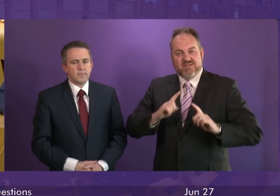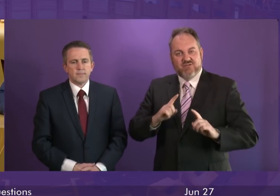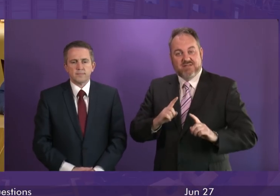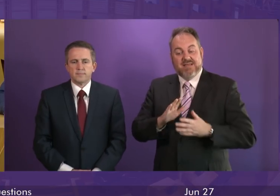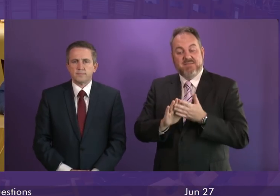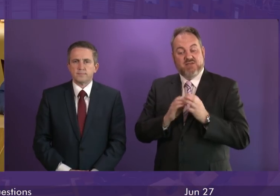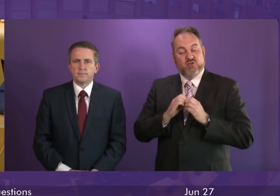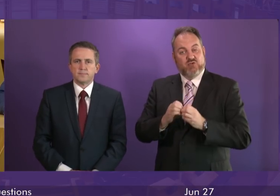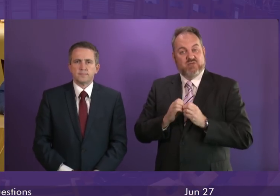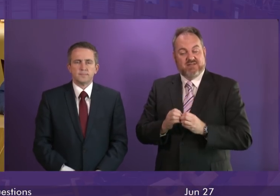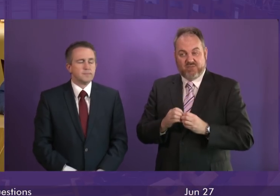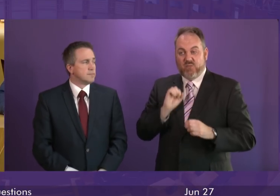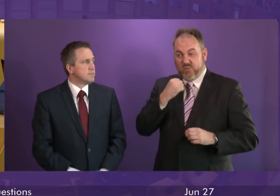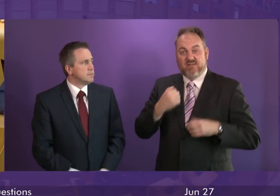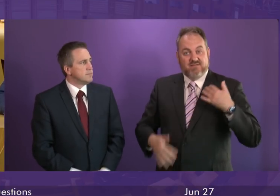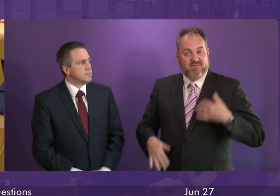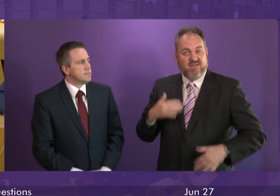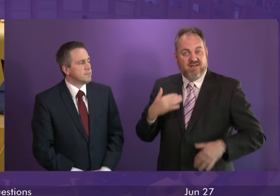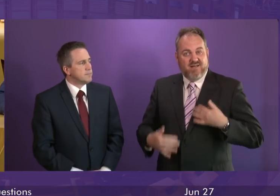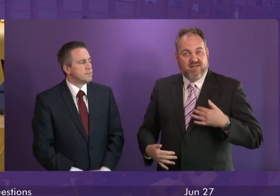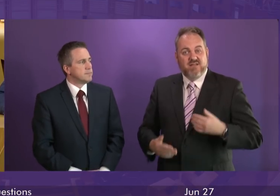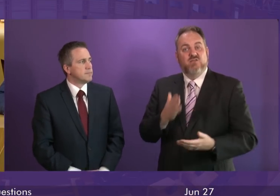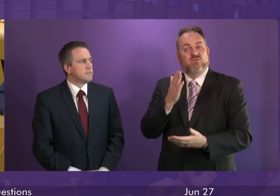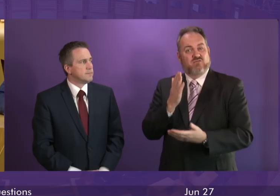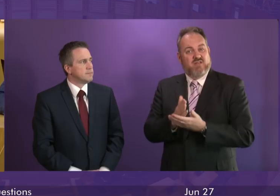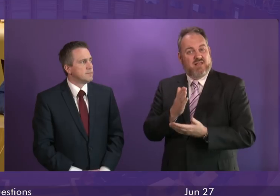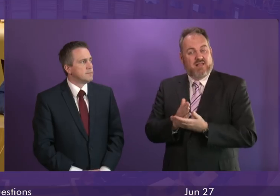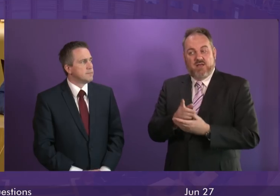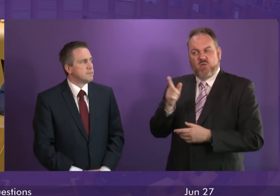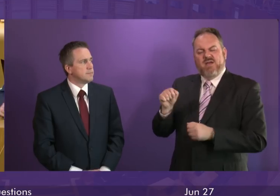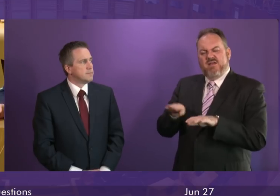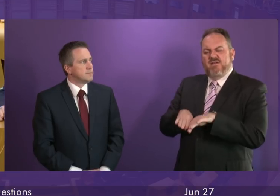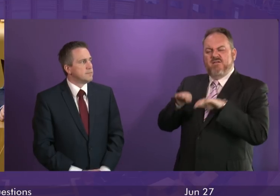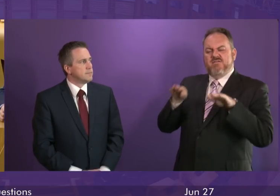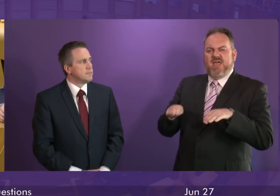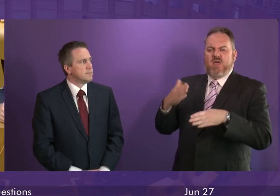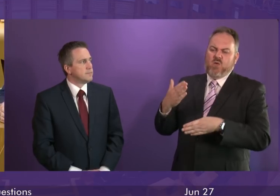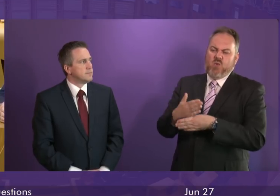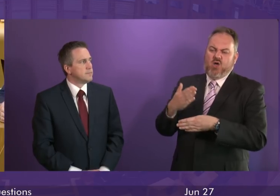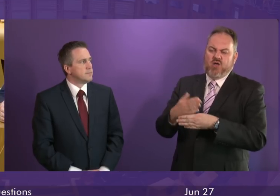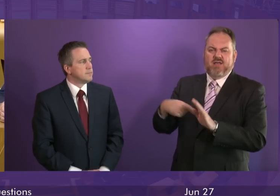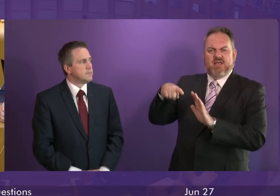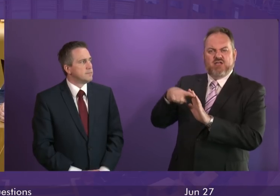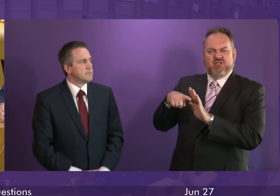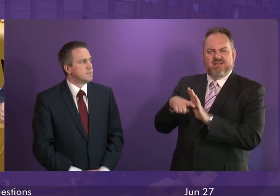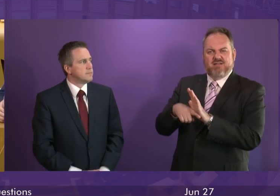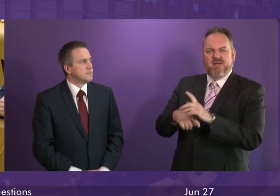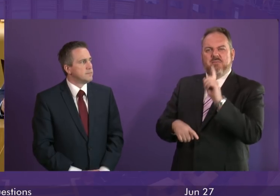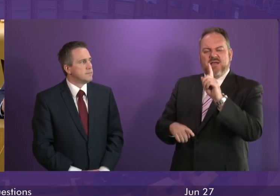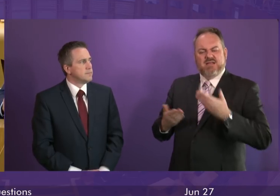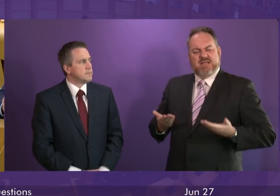students who pay the price. The Scottish Government has a fair work agenda. But the use of casual